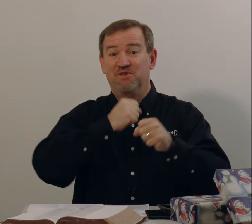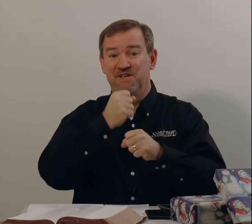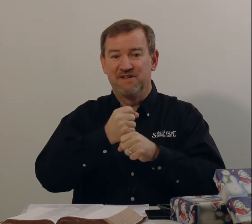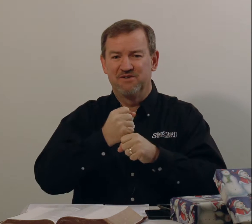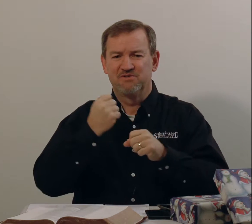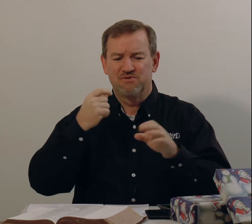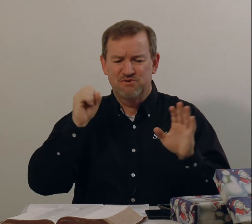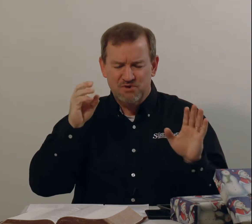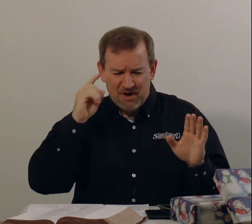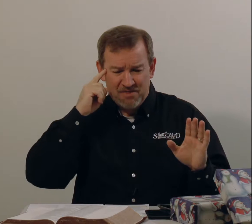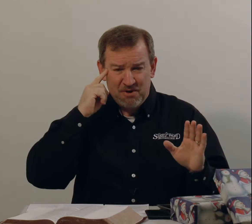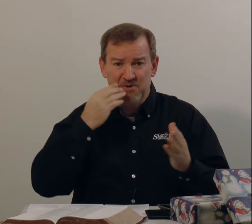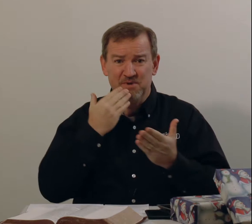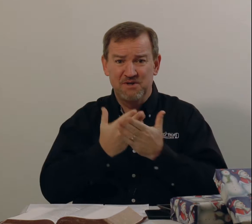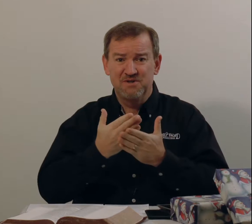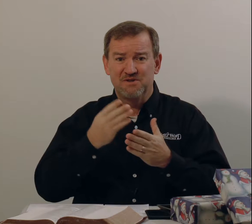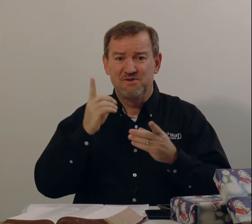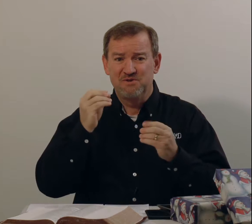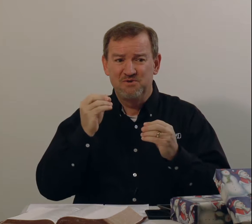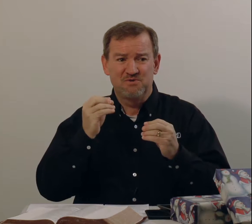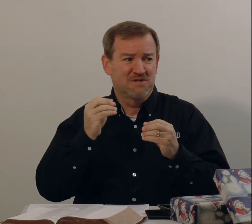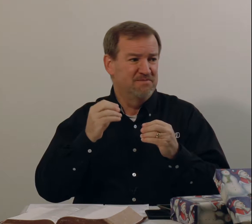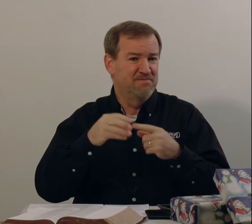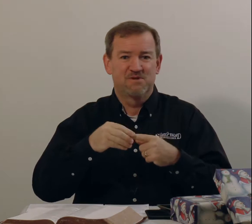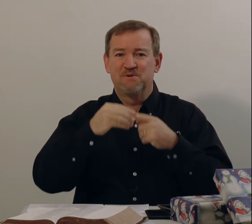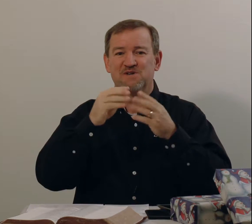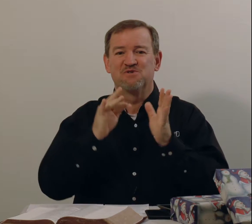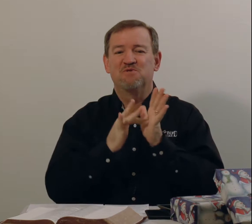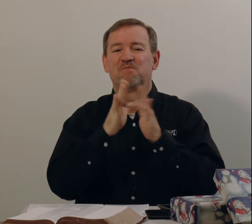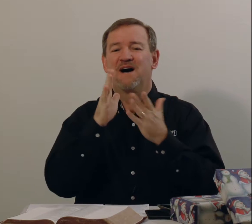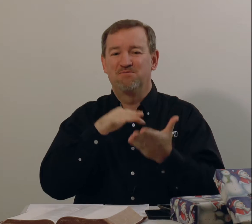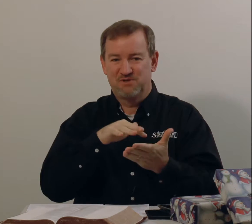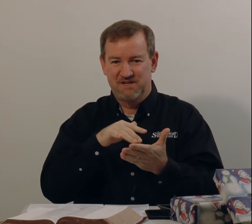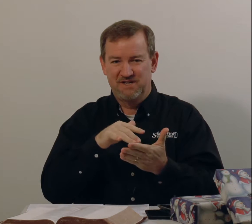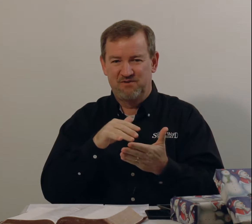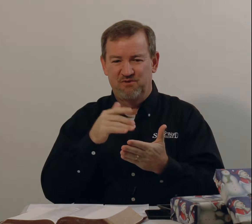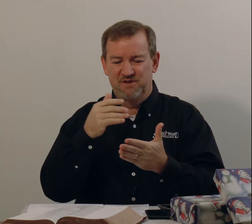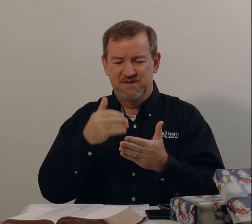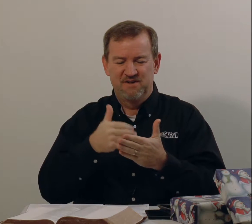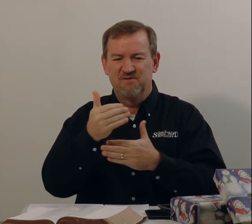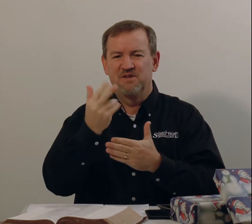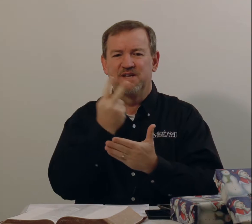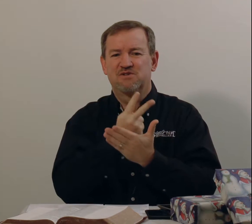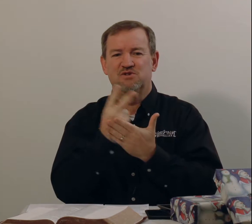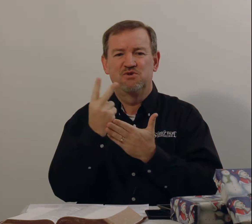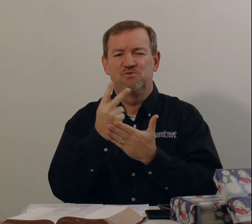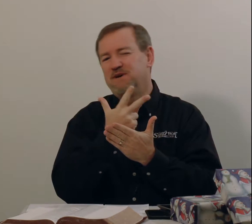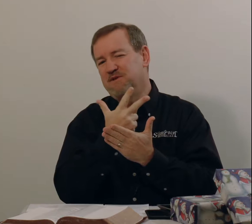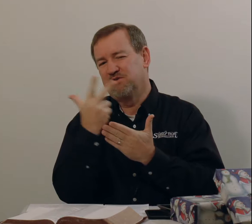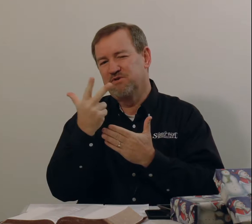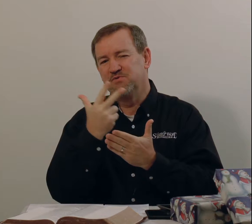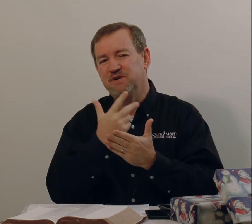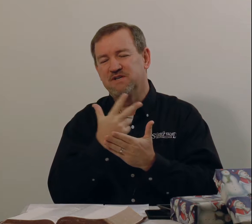the year, so I thought it would be good to do some special Bible studies. For the next two, maybe three weeks,